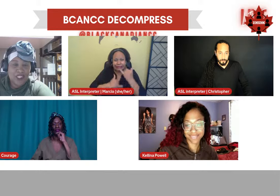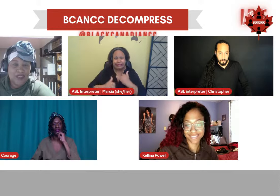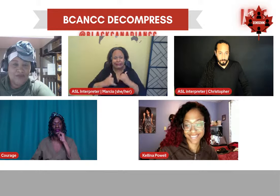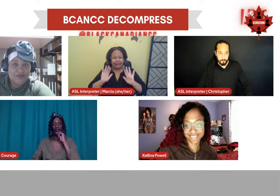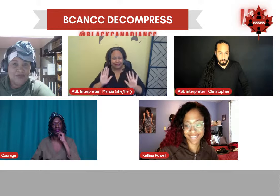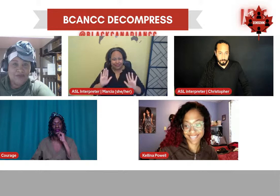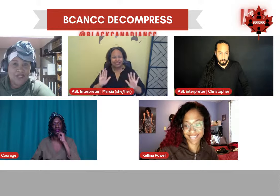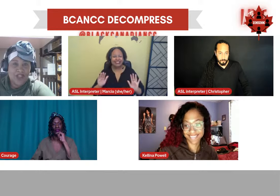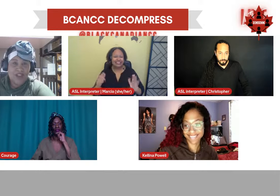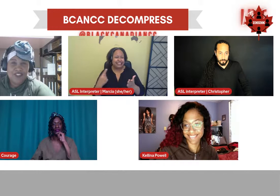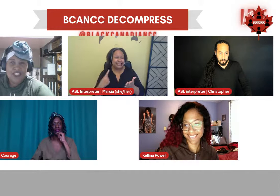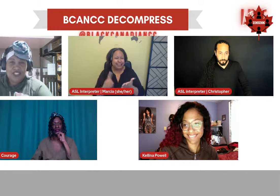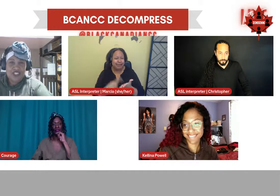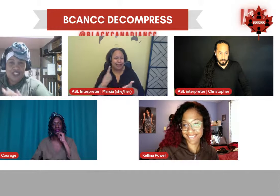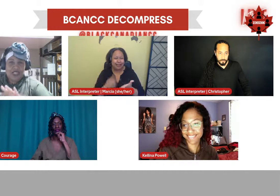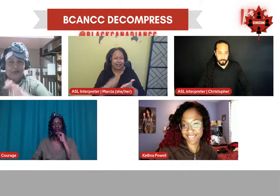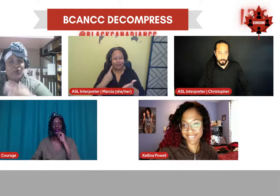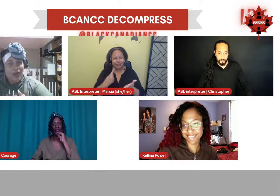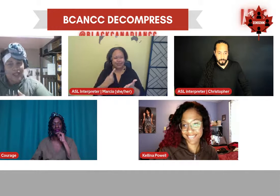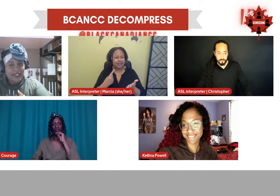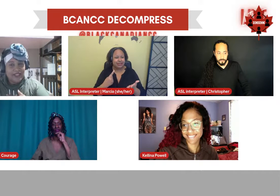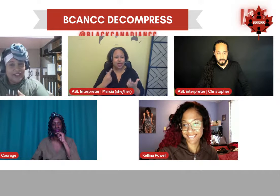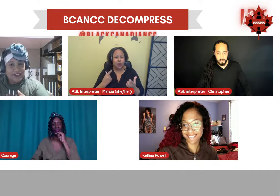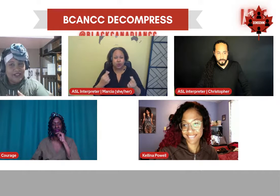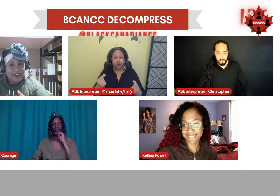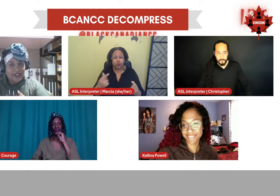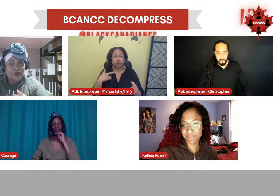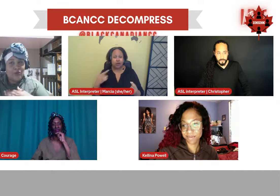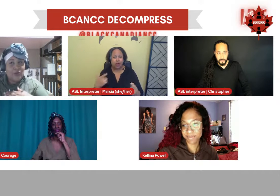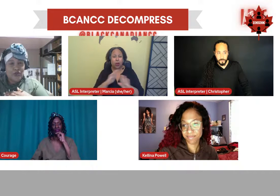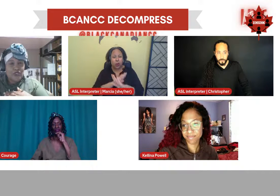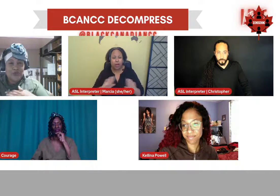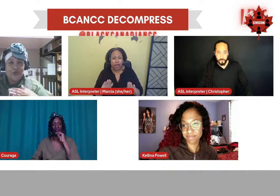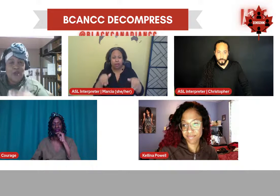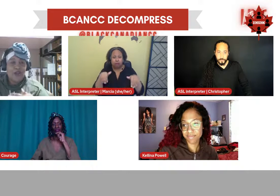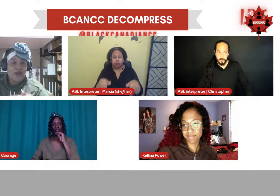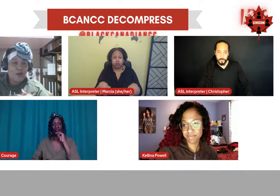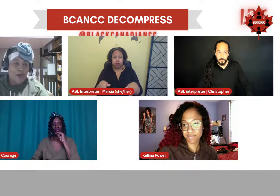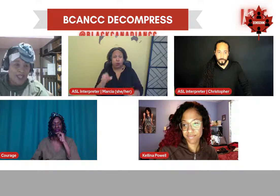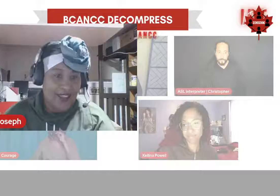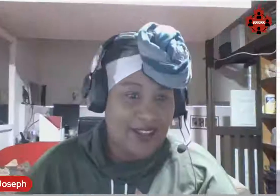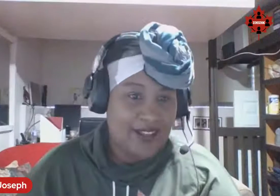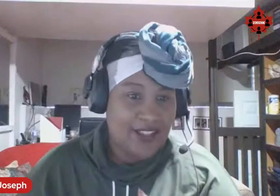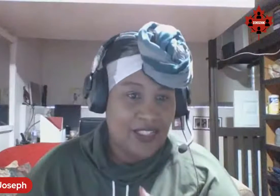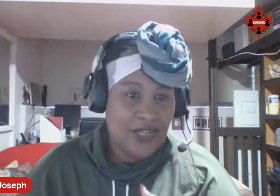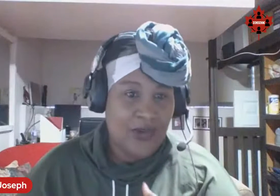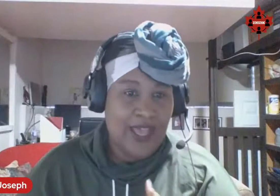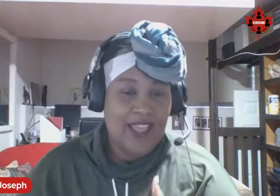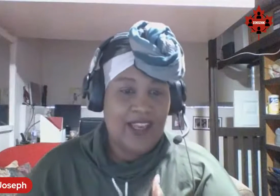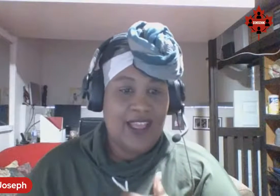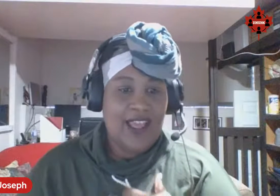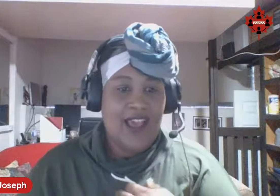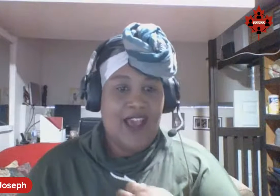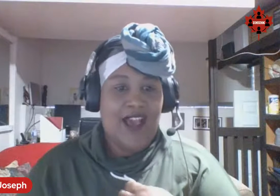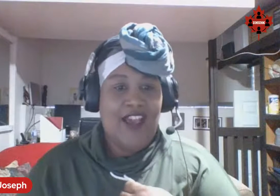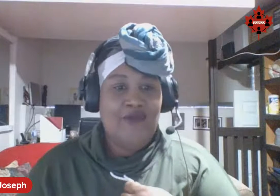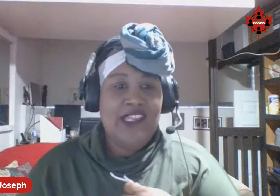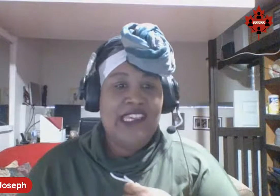often just keep quiet or worse, we walk away, you know. And I've been